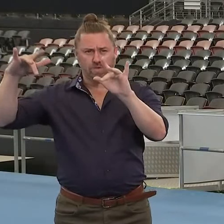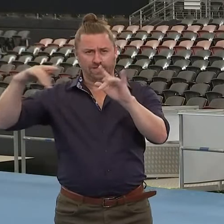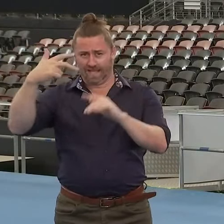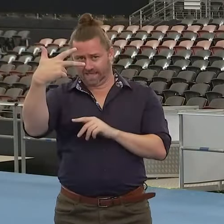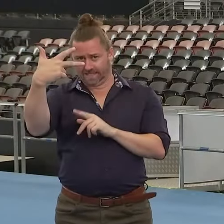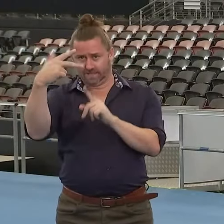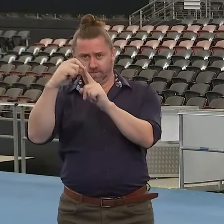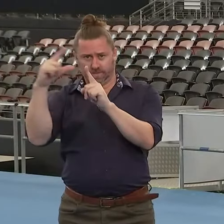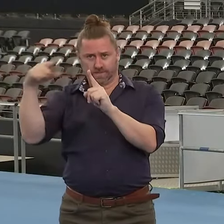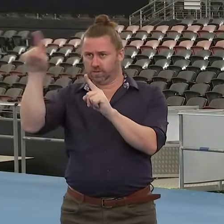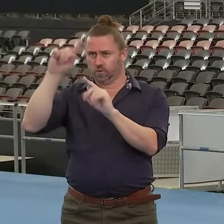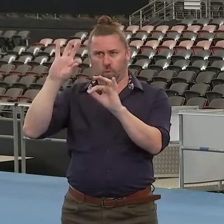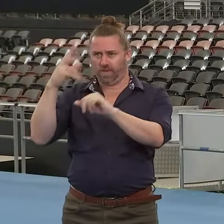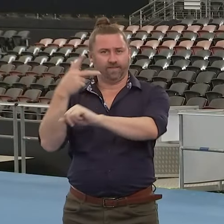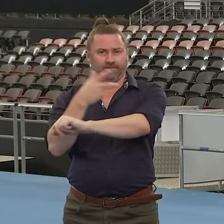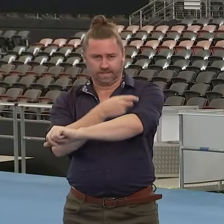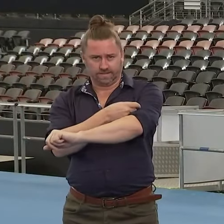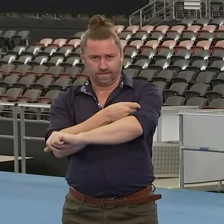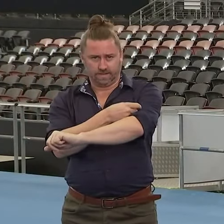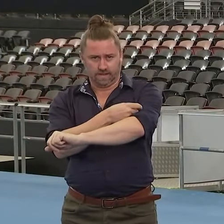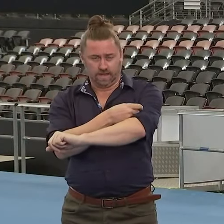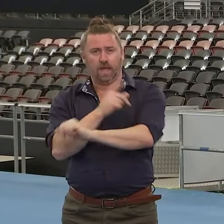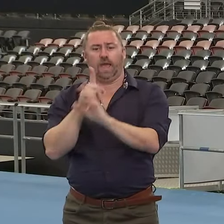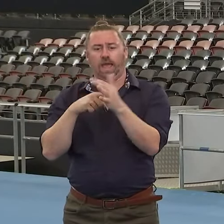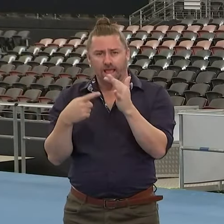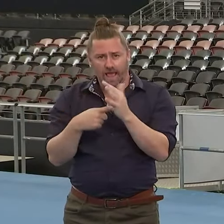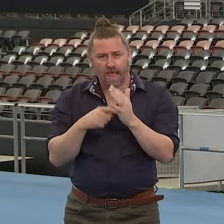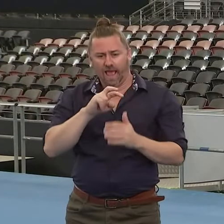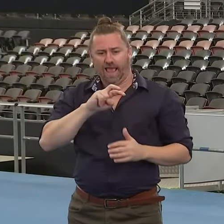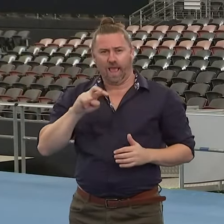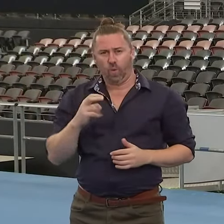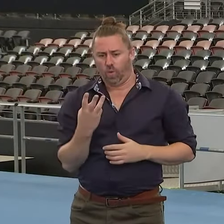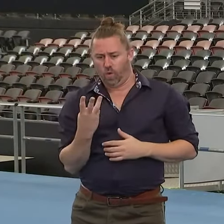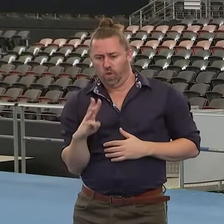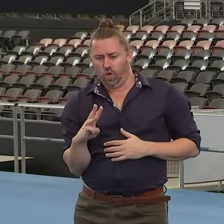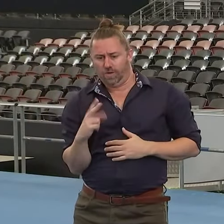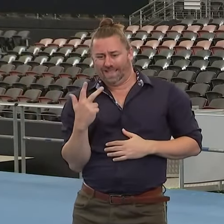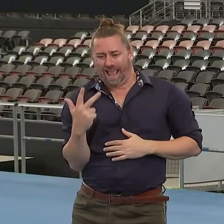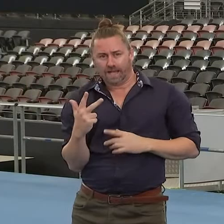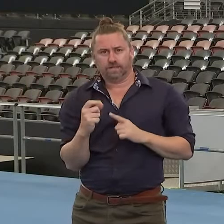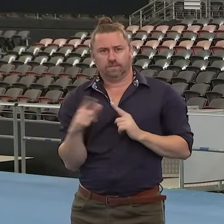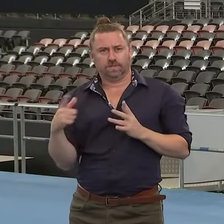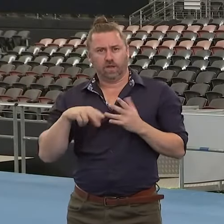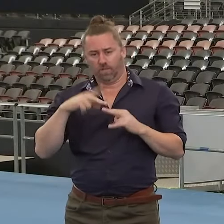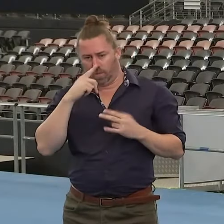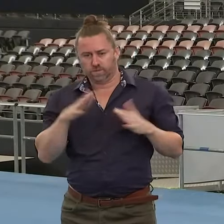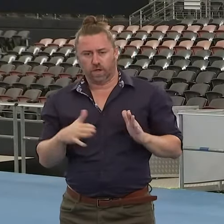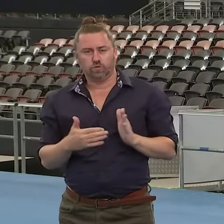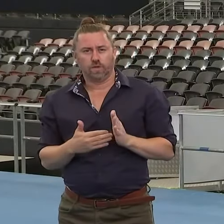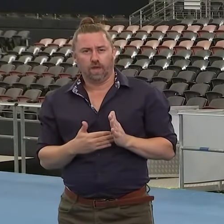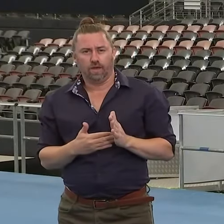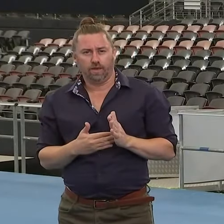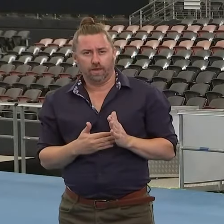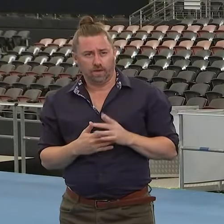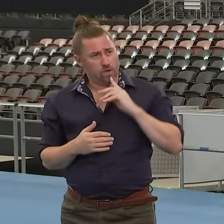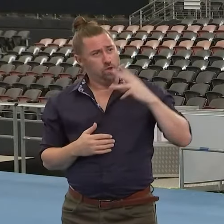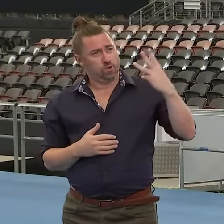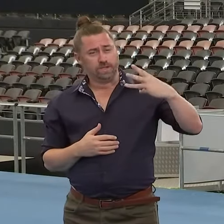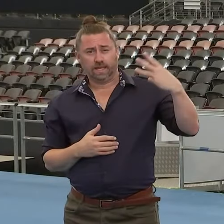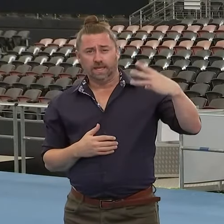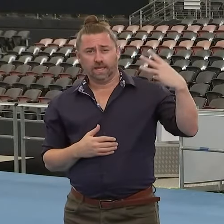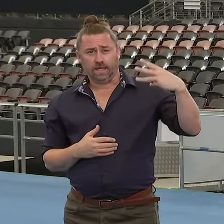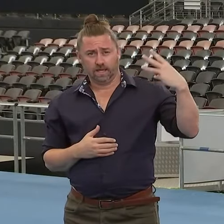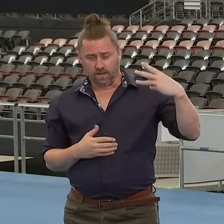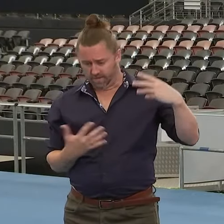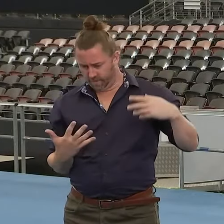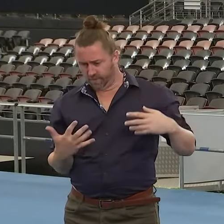So please, it is not too late to get your first dose of vaccine. There is plenty available, plenty of places